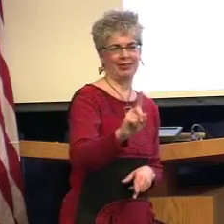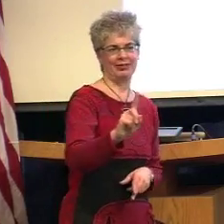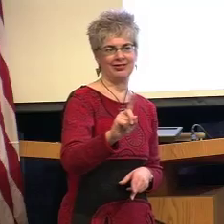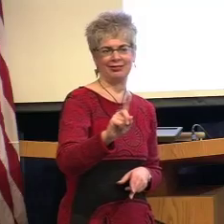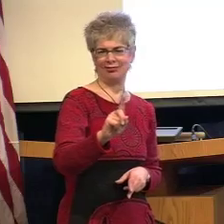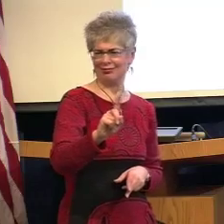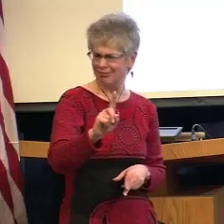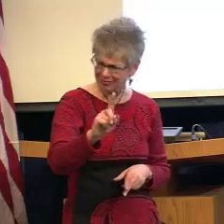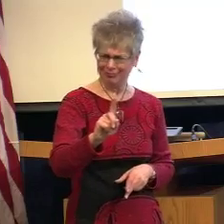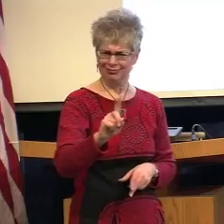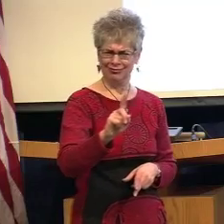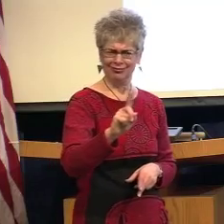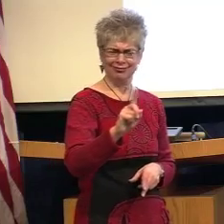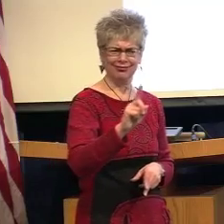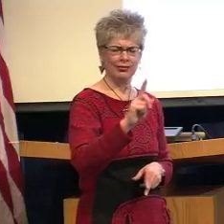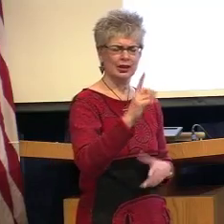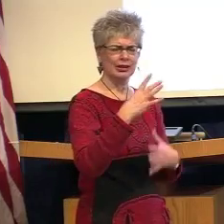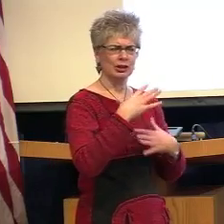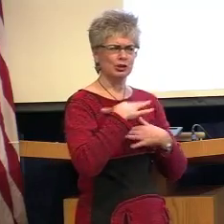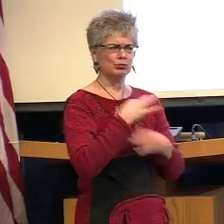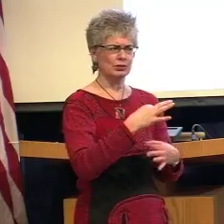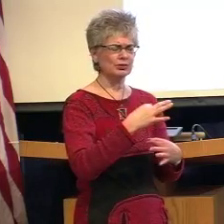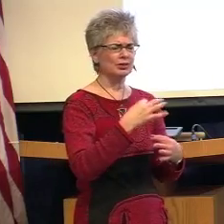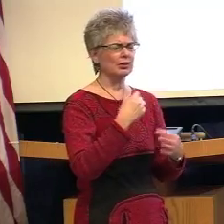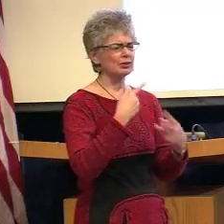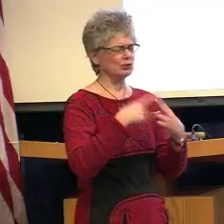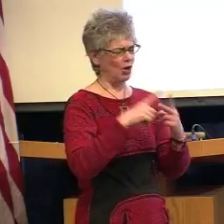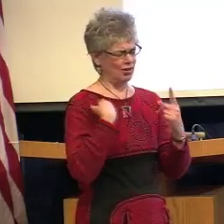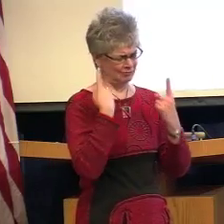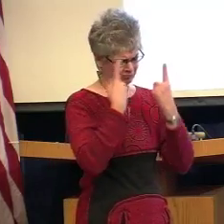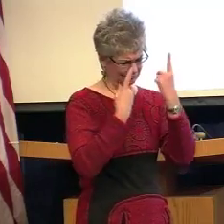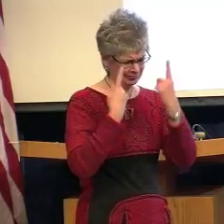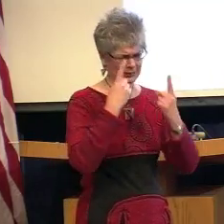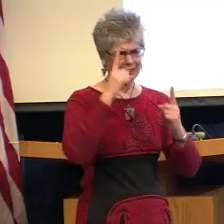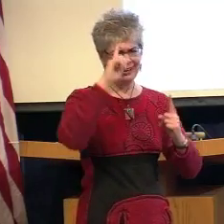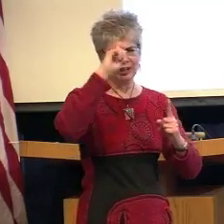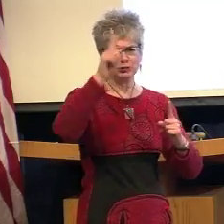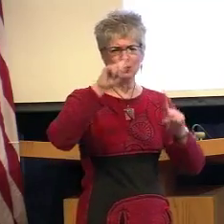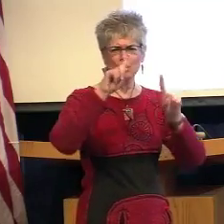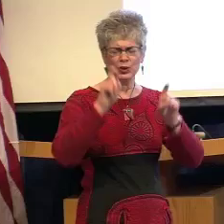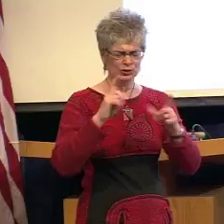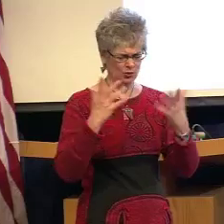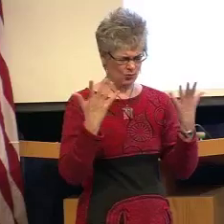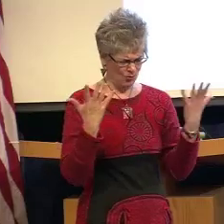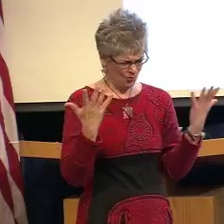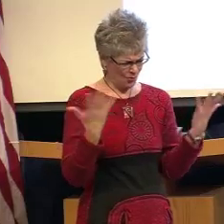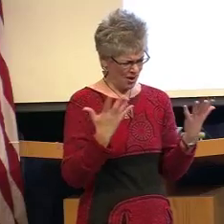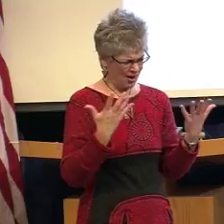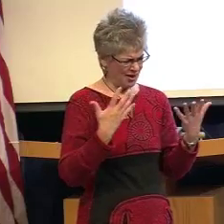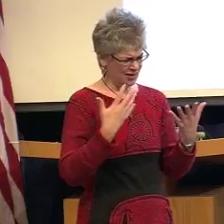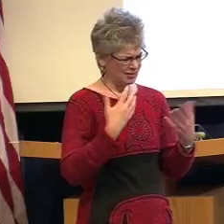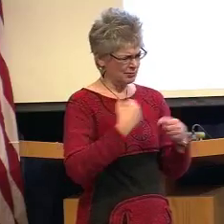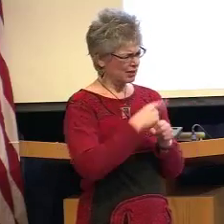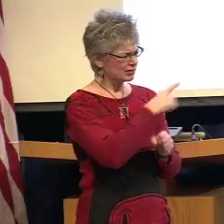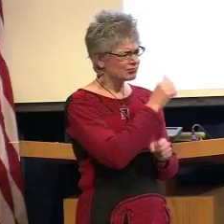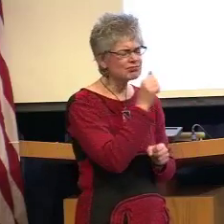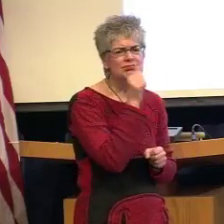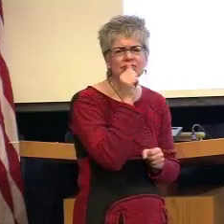So they signed, but instead of just using ASL, they spelled out every letter of English words that they were using.